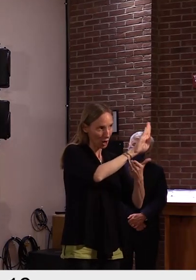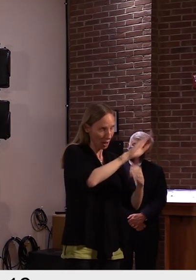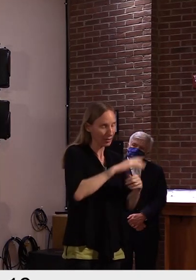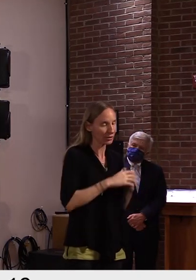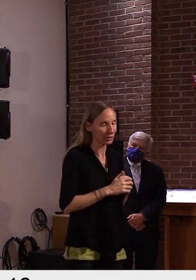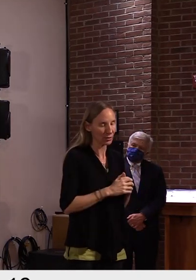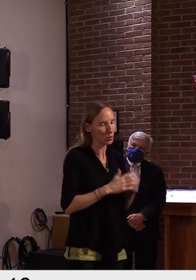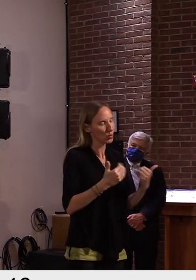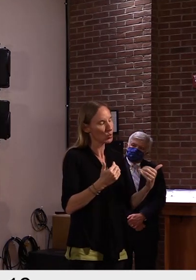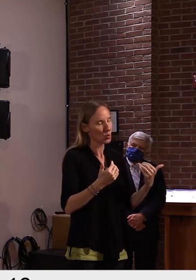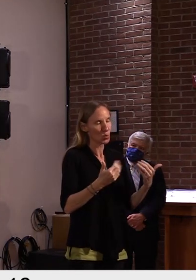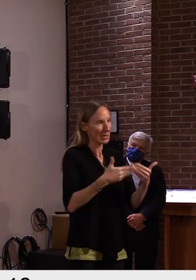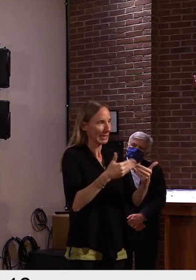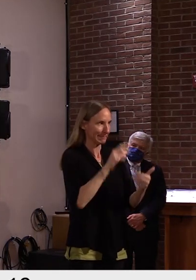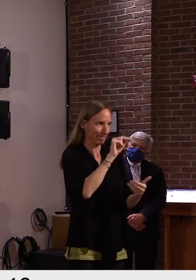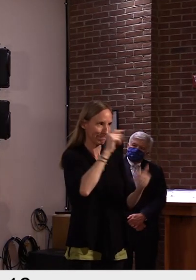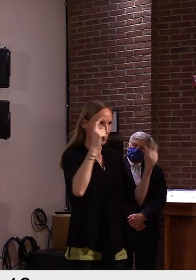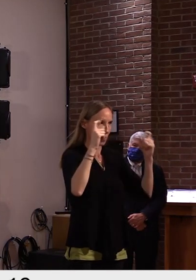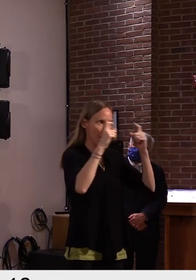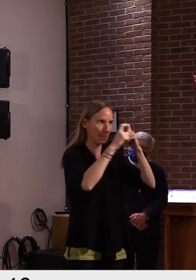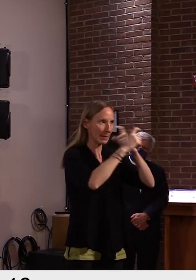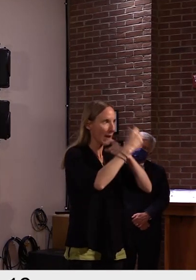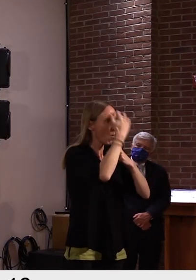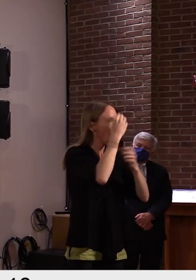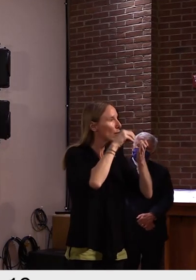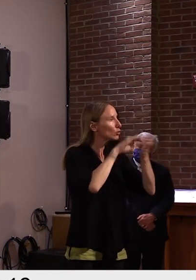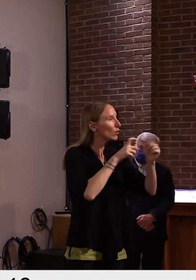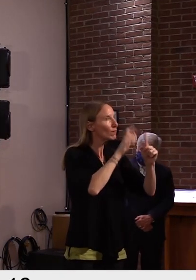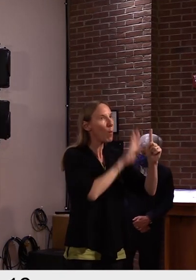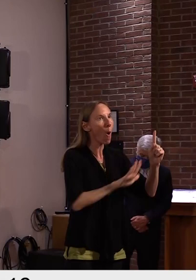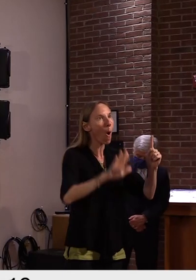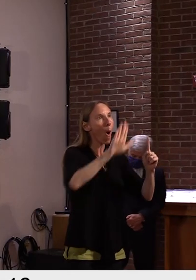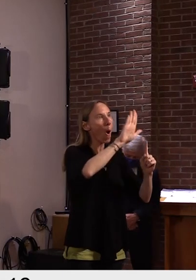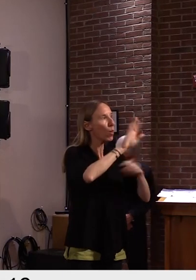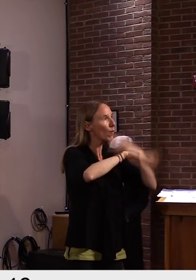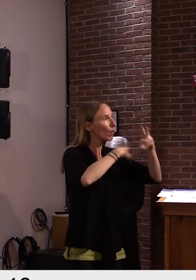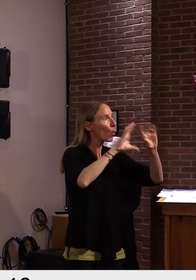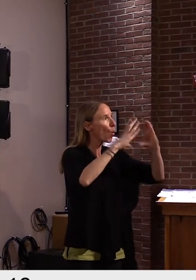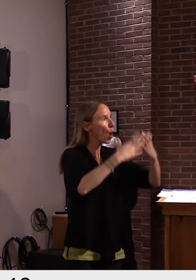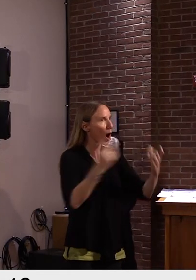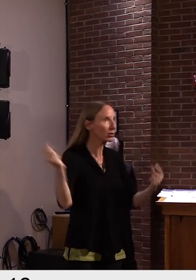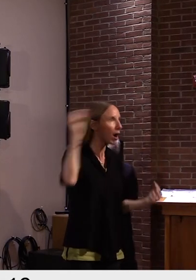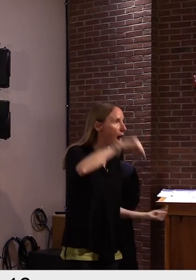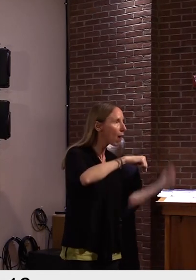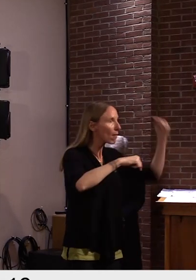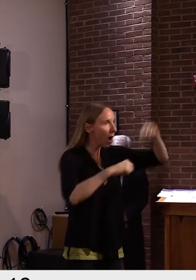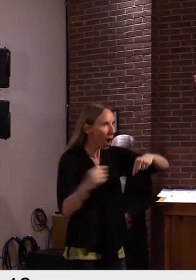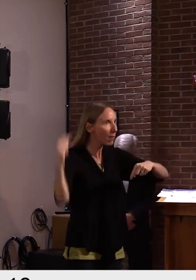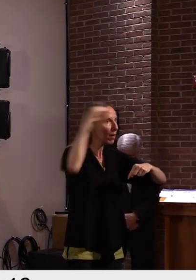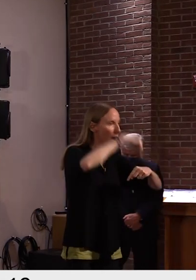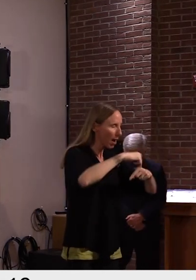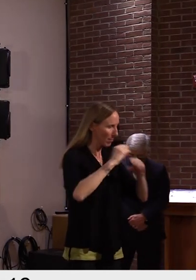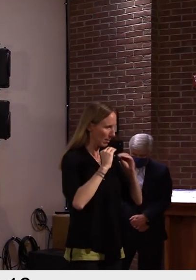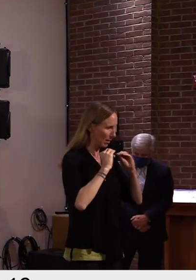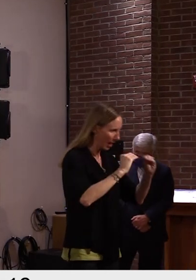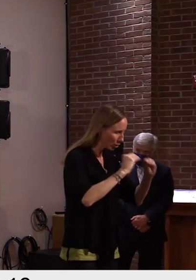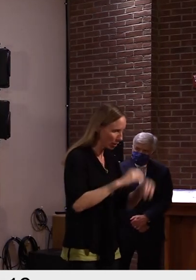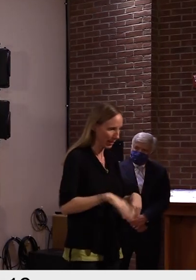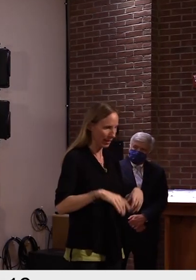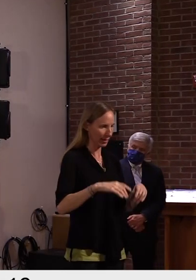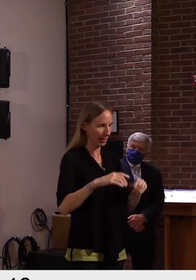to bring together students from many different places to figure out how to educate, house, and feed them